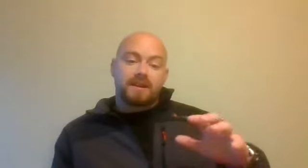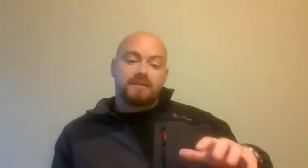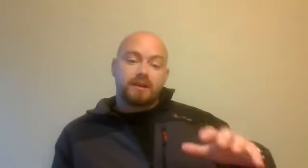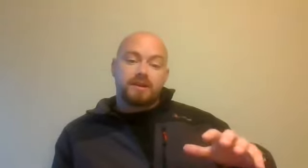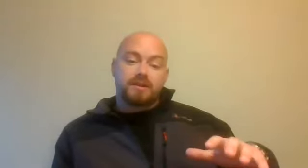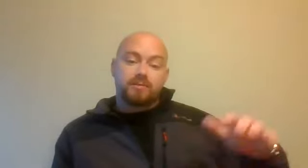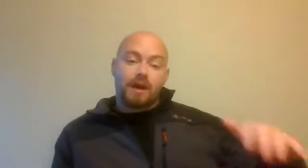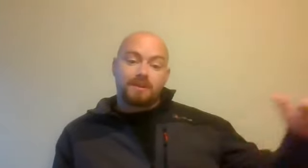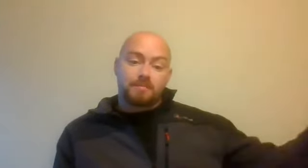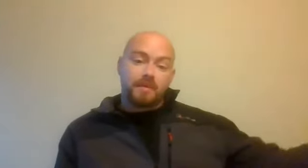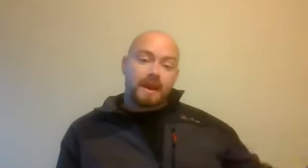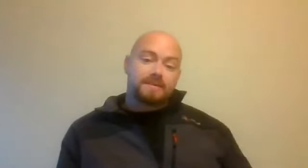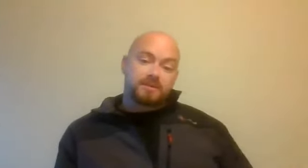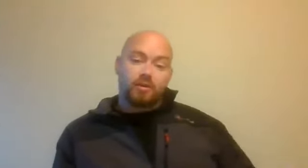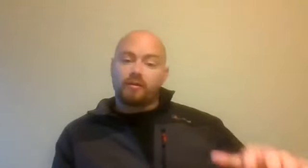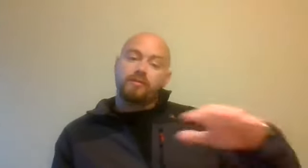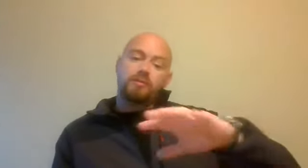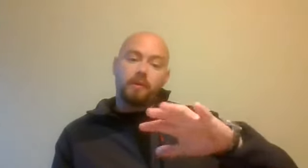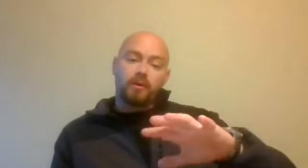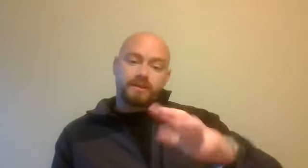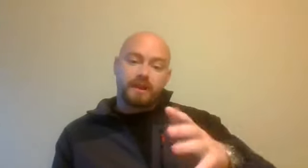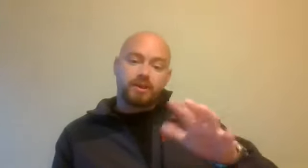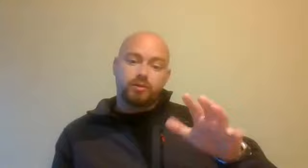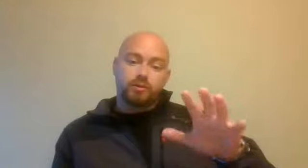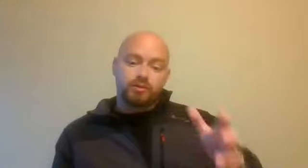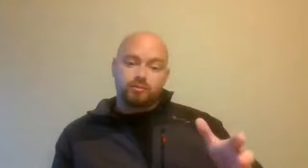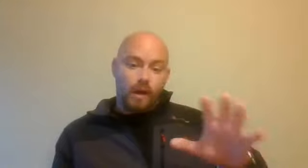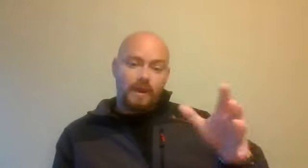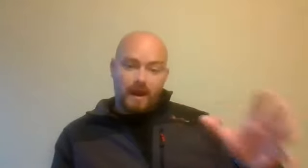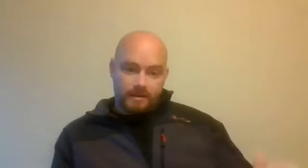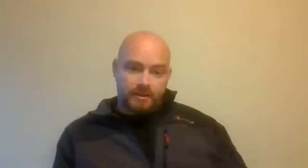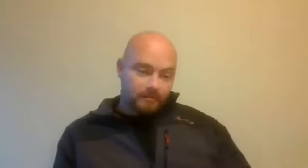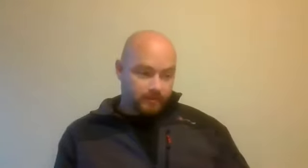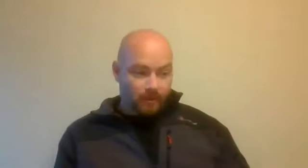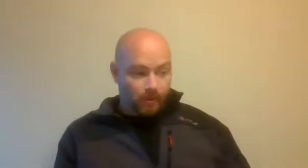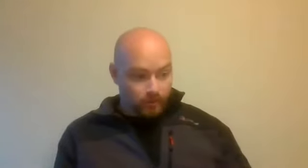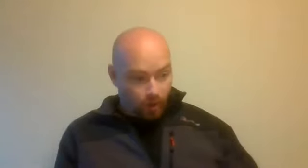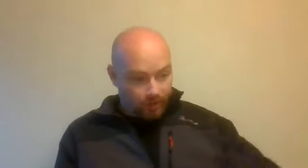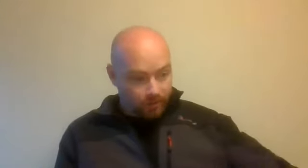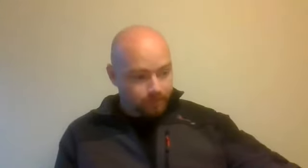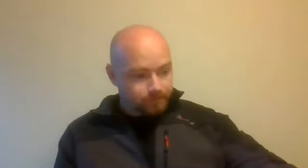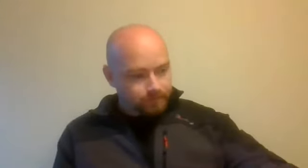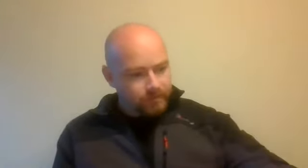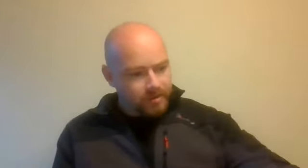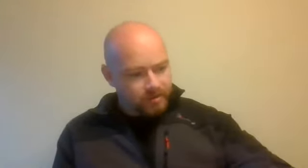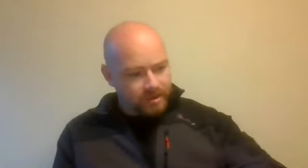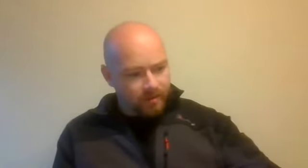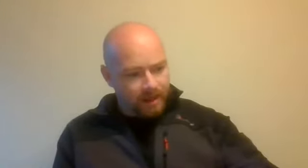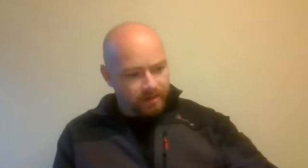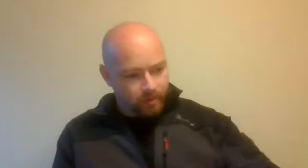specifically relating to topics that people have asked us to cover and they're a bit more slideshow, webinar type than what we would normally do. So I said I'd go back and do a